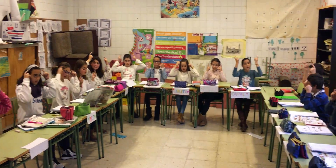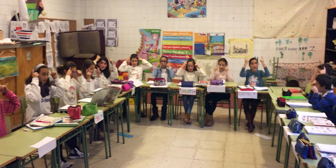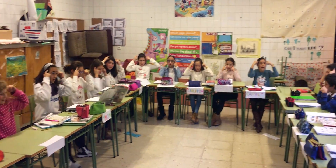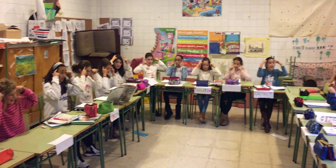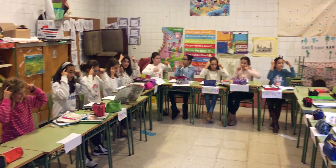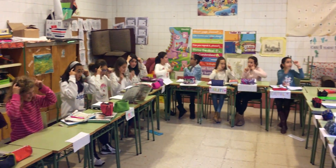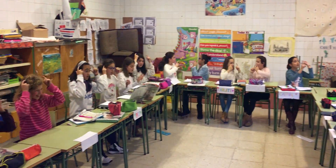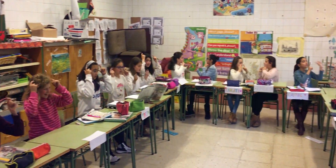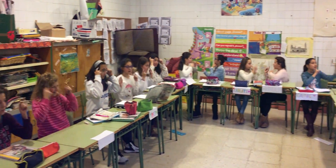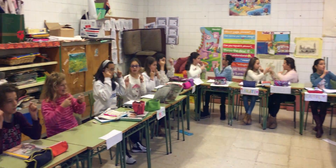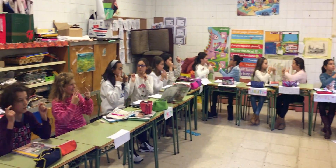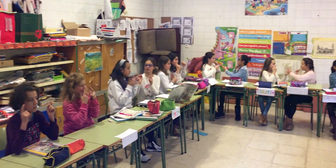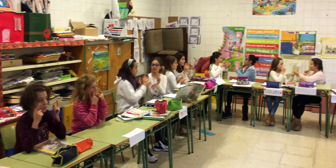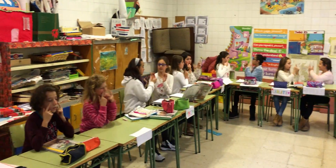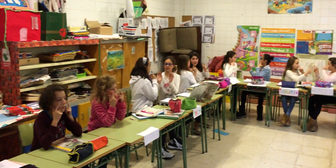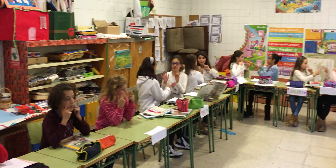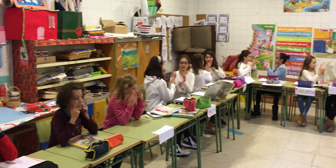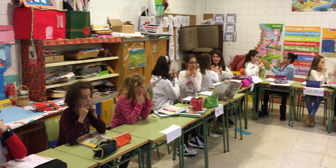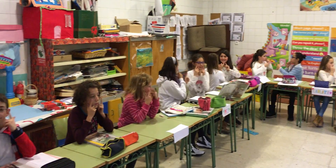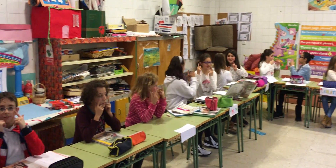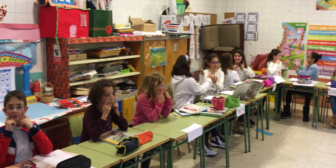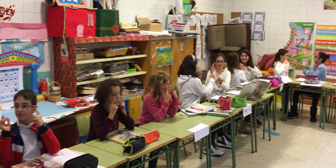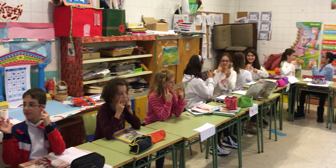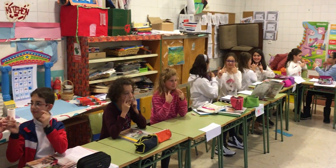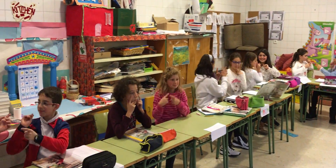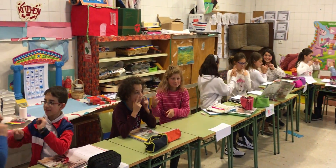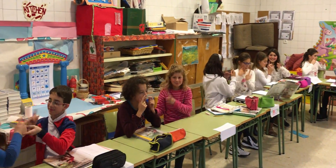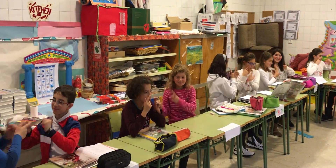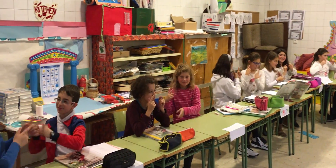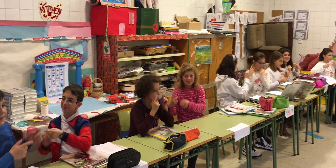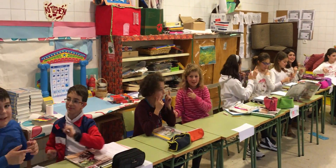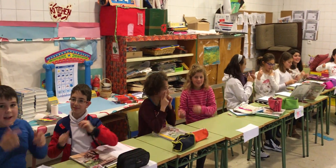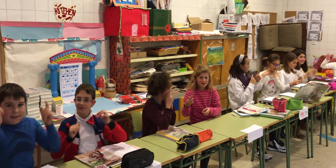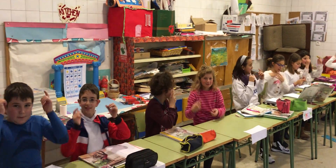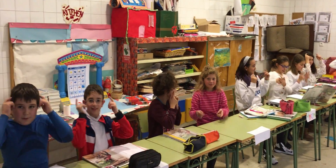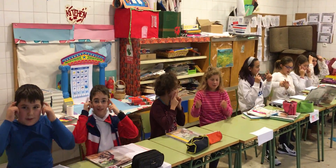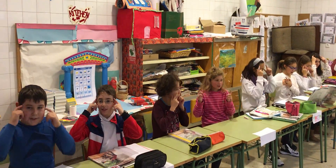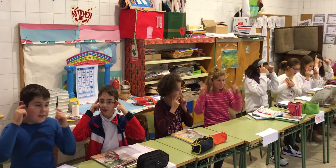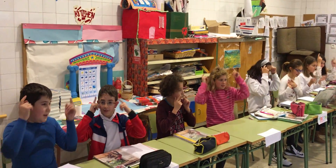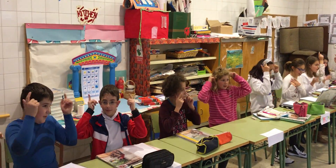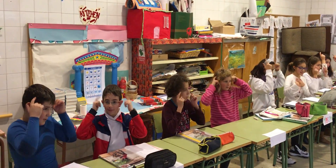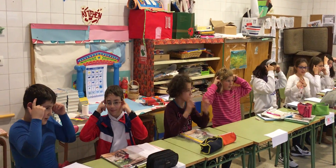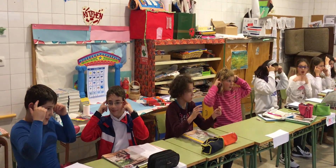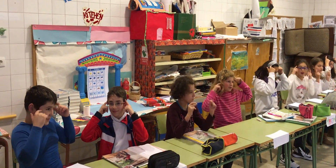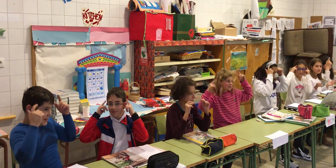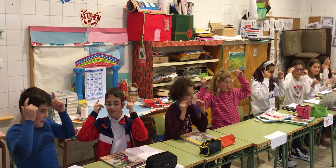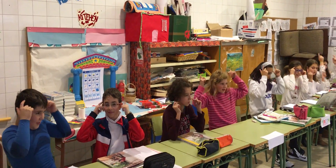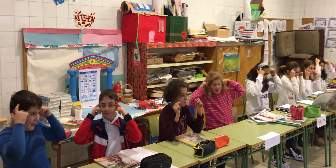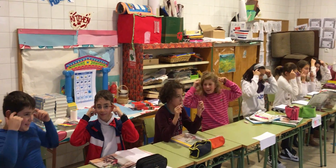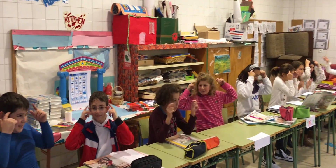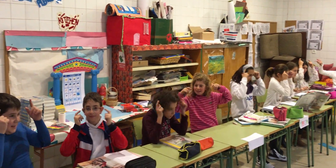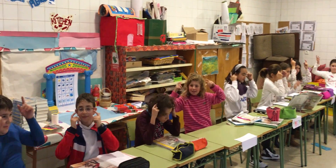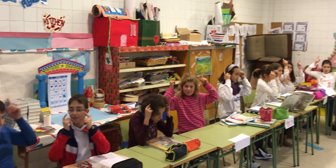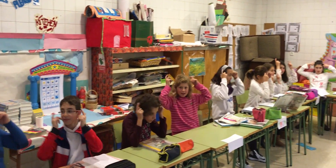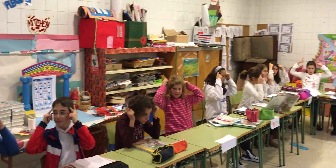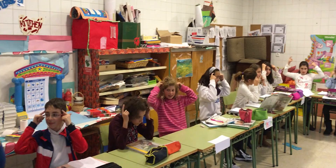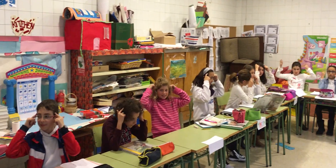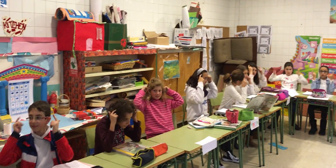my hand I'm gonna talk things over with you I got words, words, words in my hand